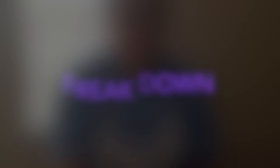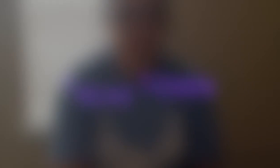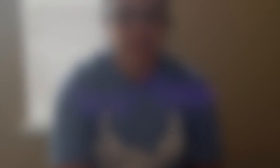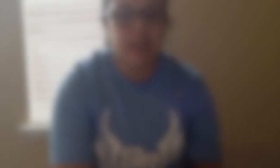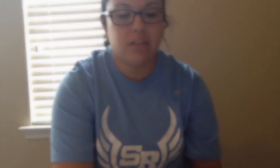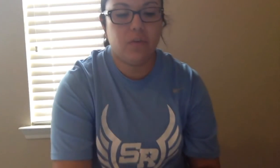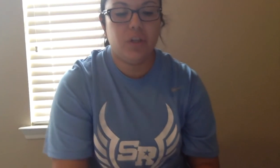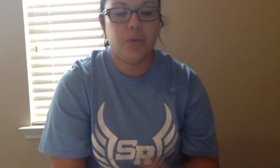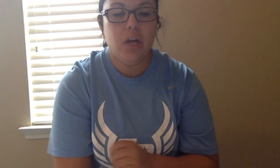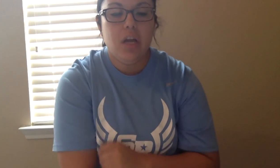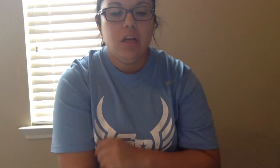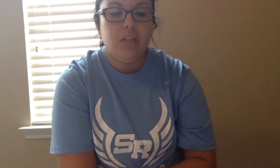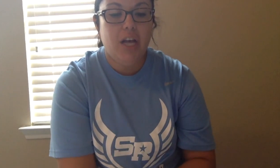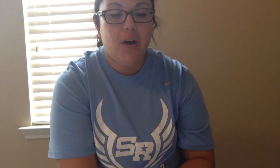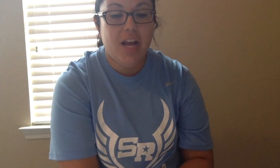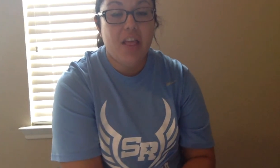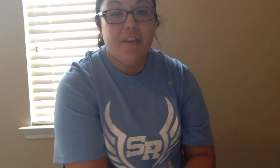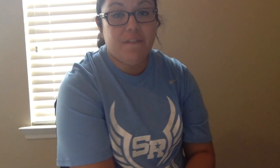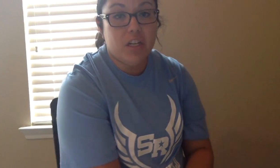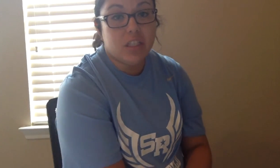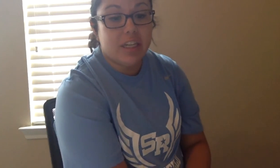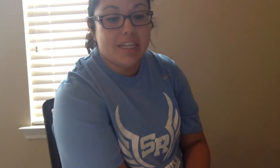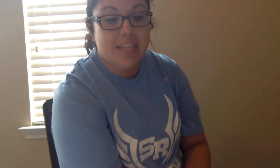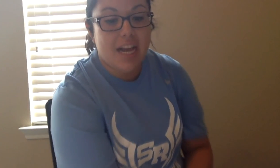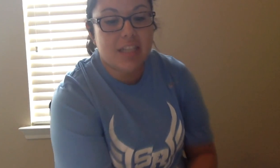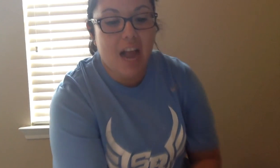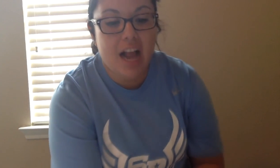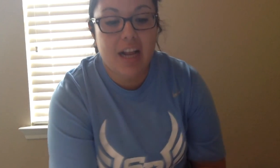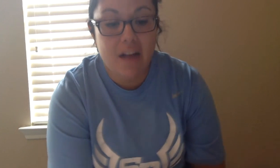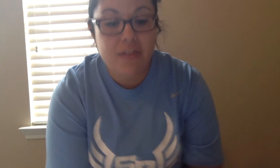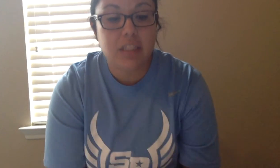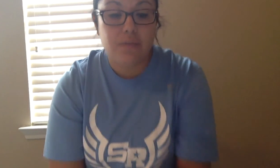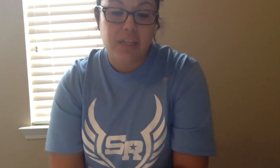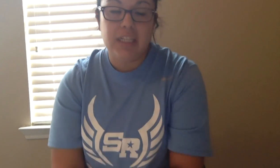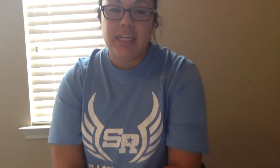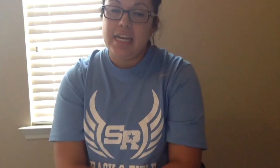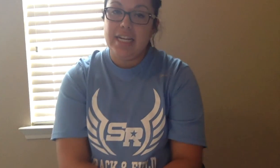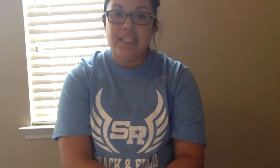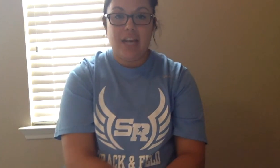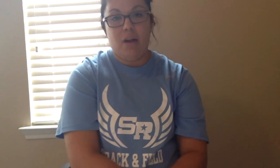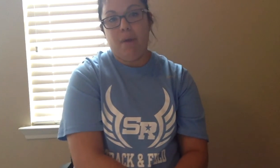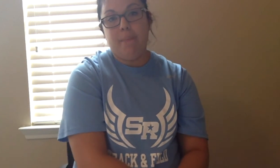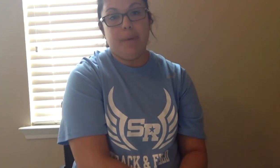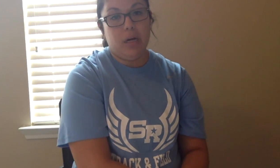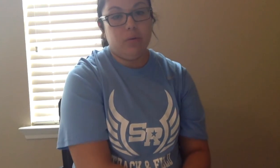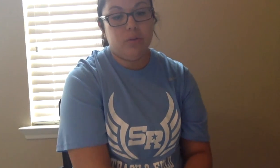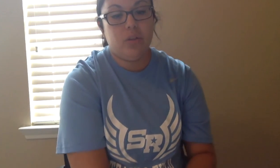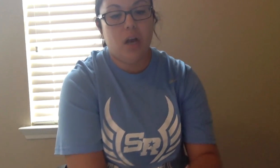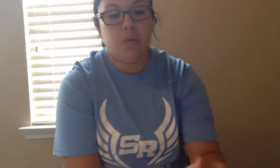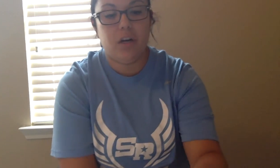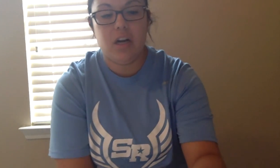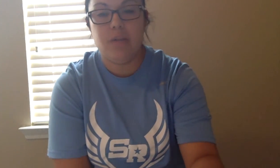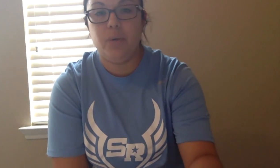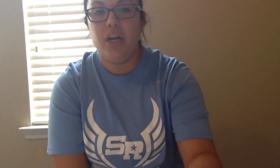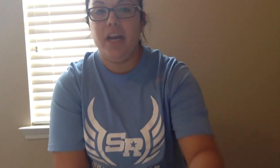seconds for you so the first lyric says I got this feeling inside my bones so we're gonna put